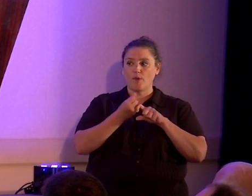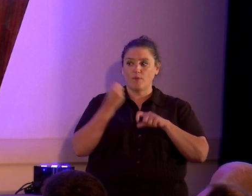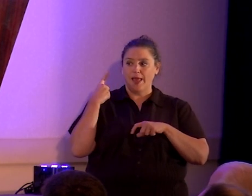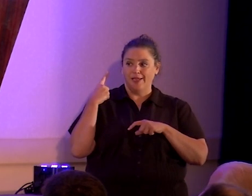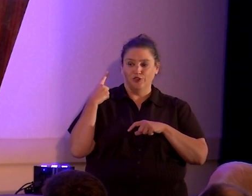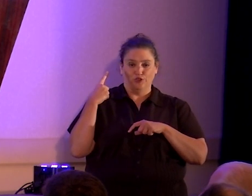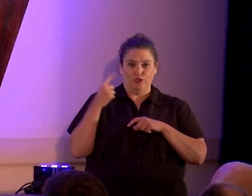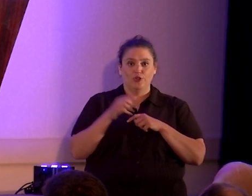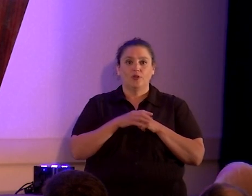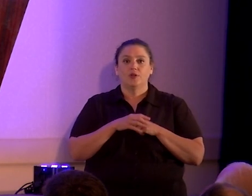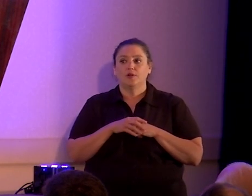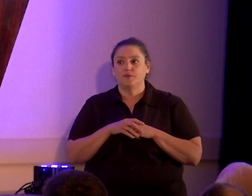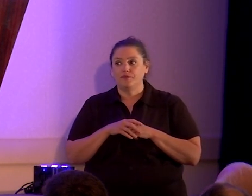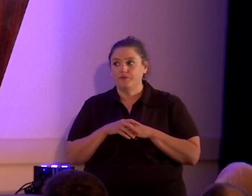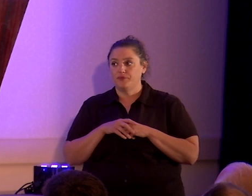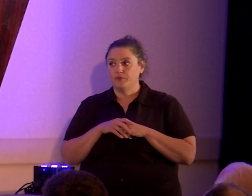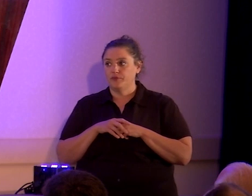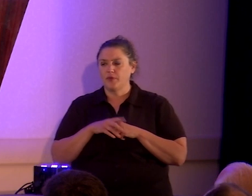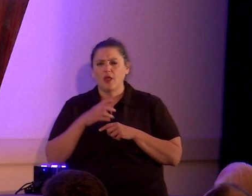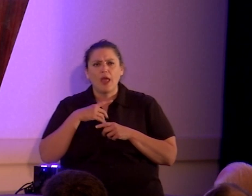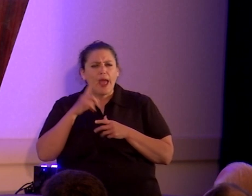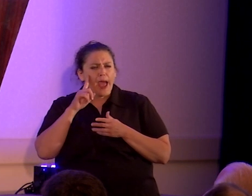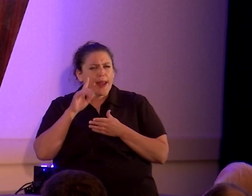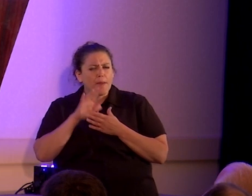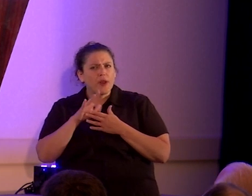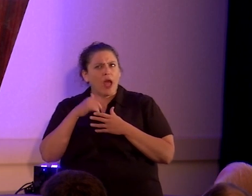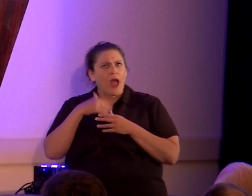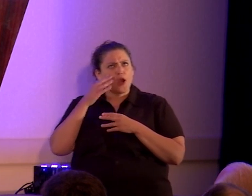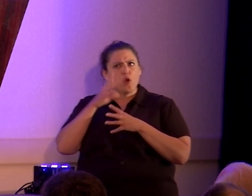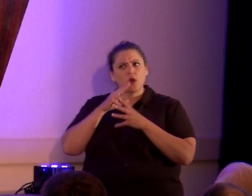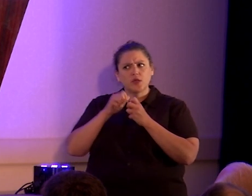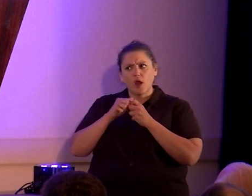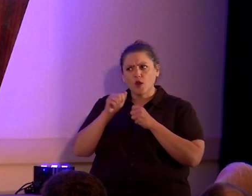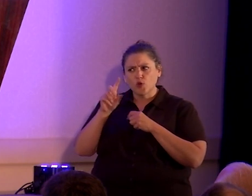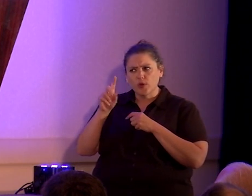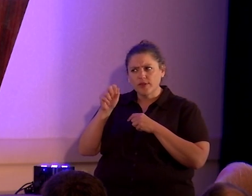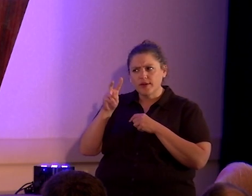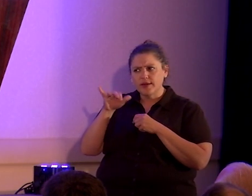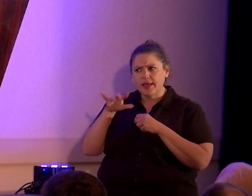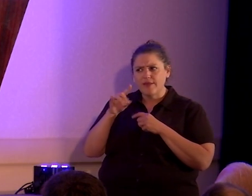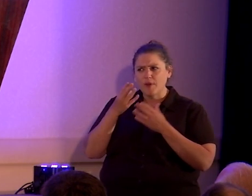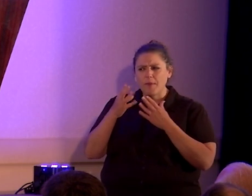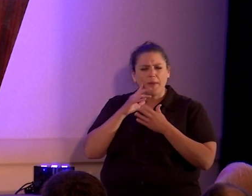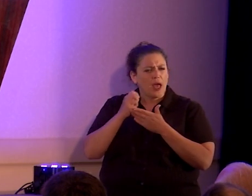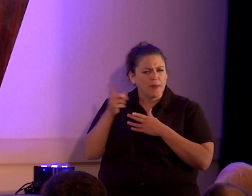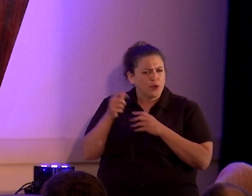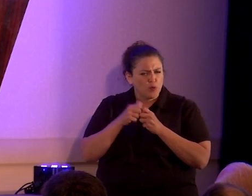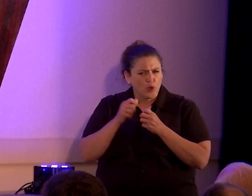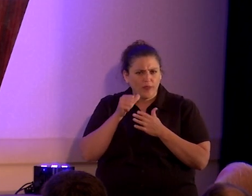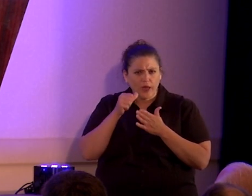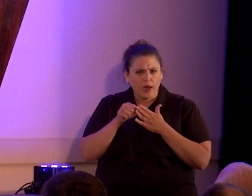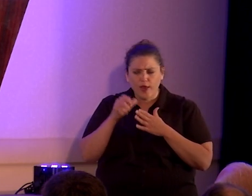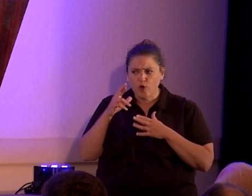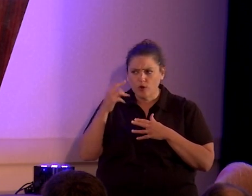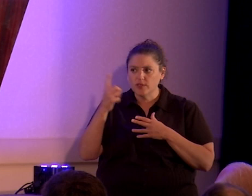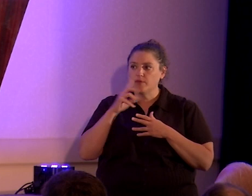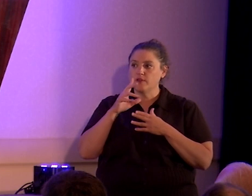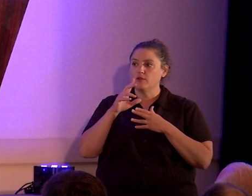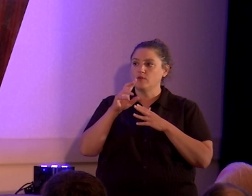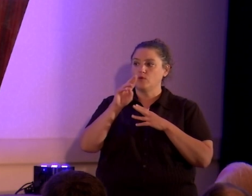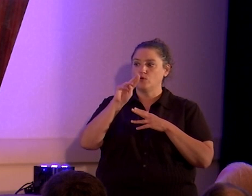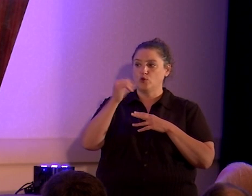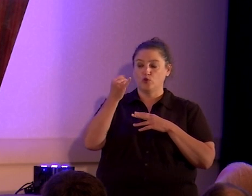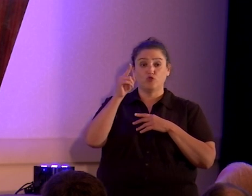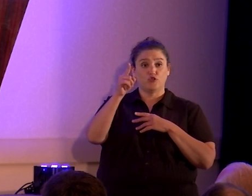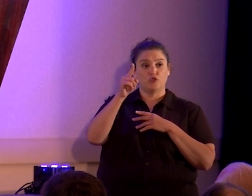and I believe, I know I talked with David. may have assisted him with a letter to the state of New Jersey